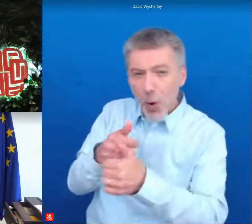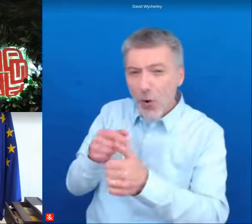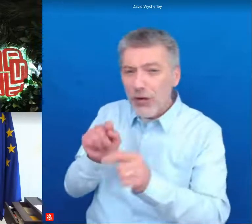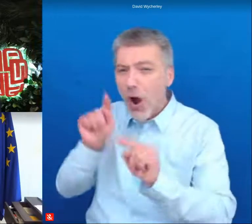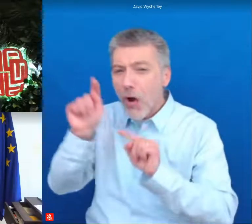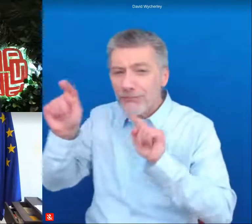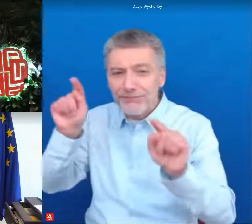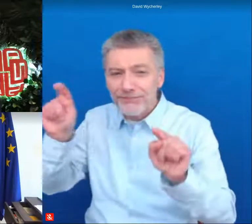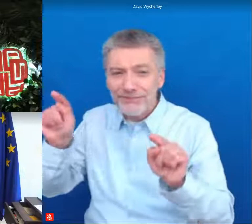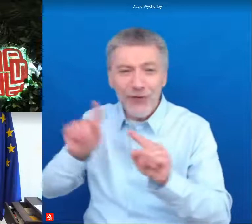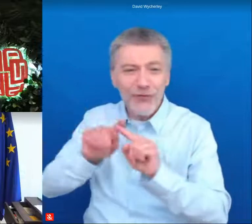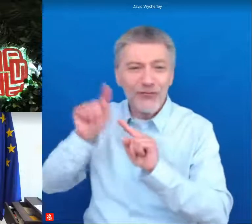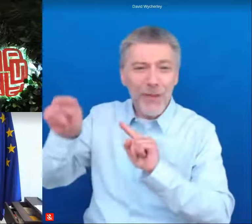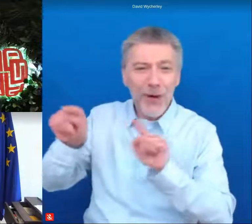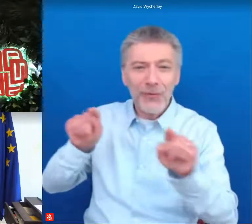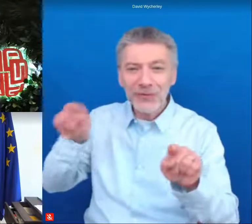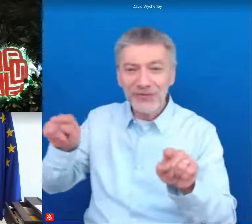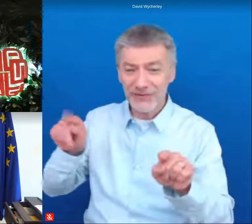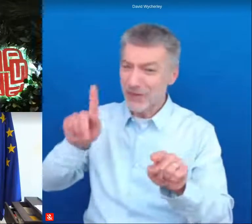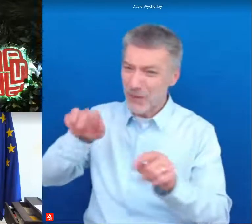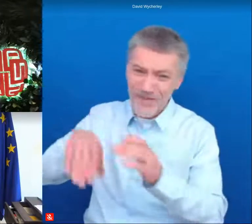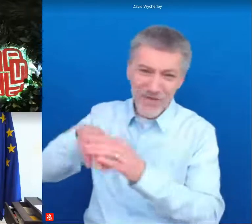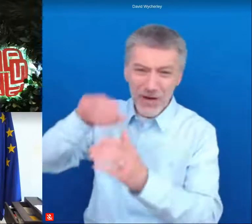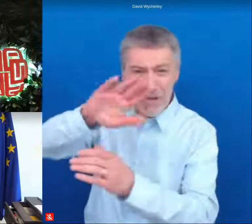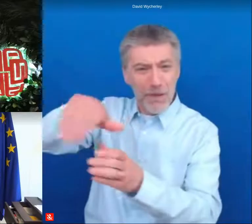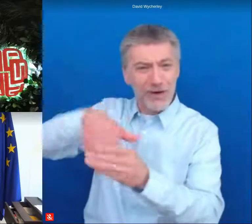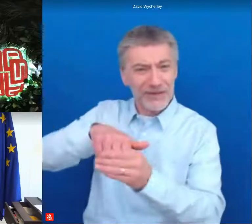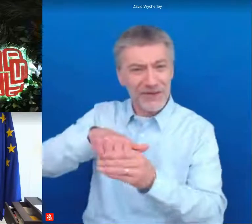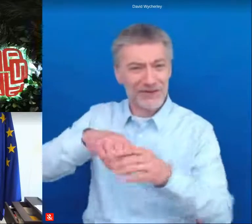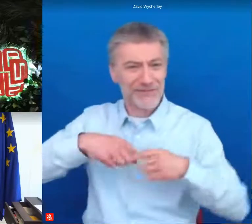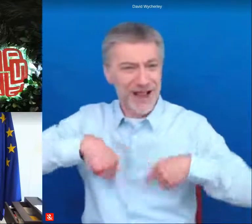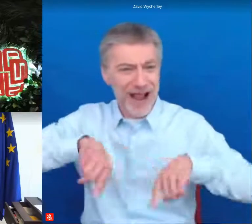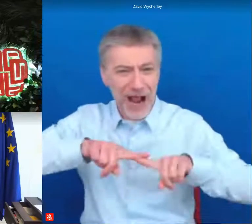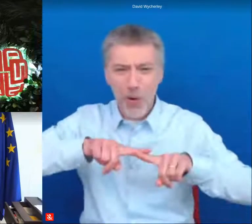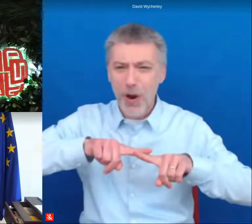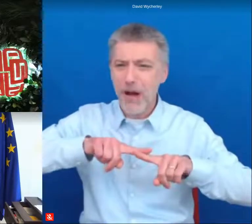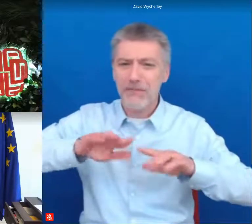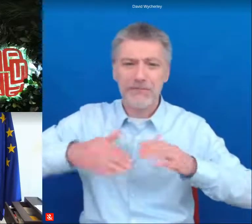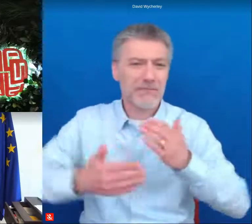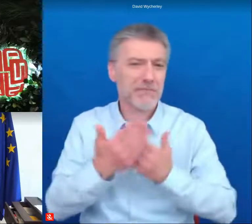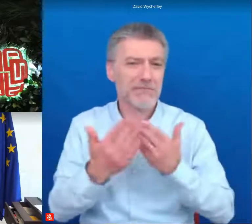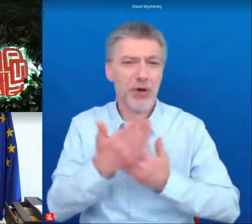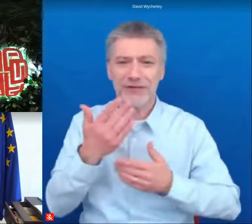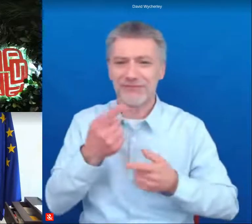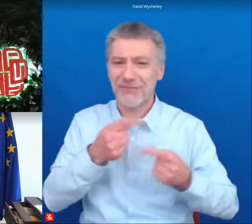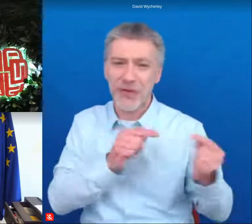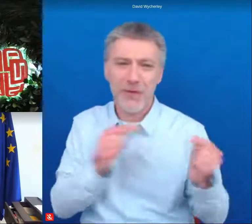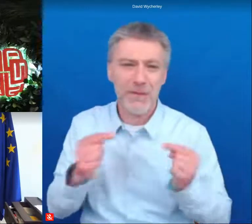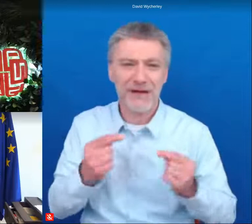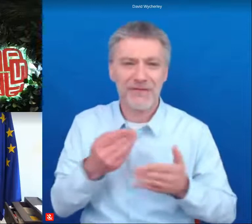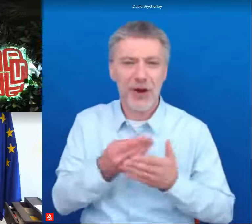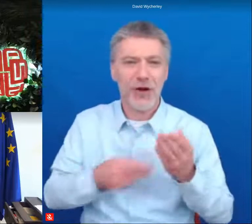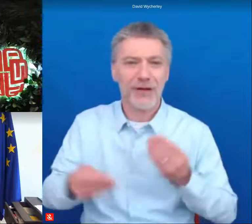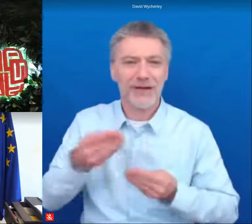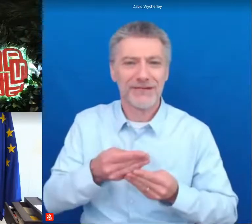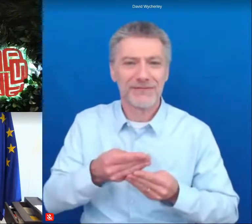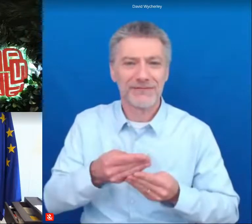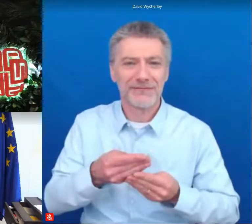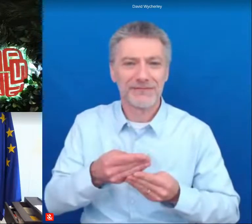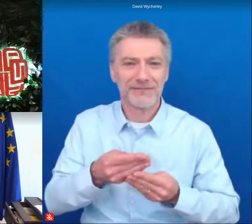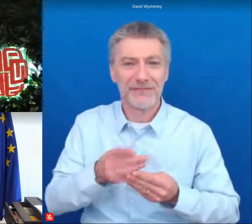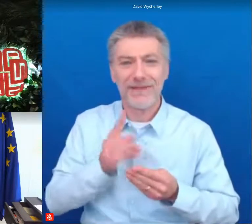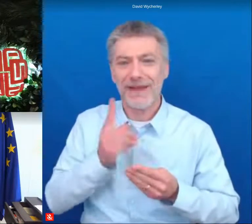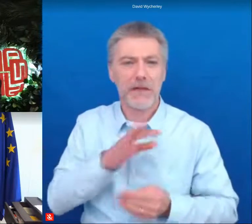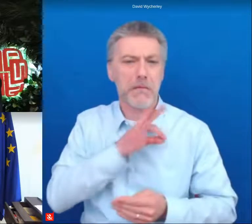in fully participating in the modern competitive economy and benefit from the